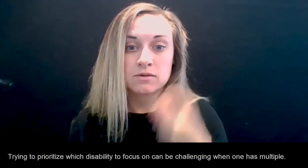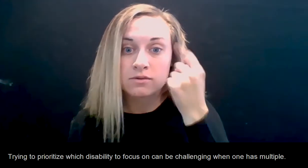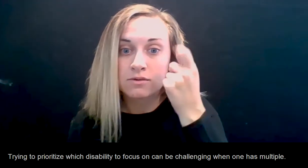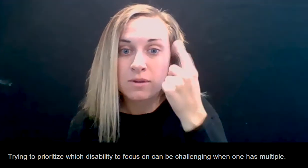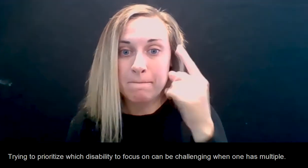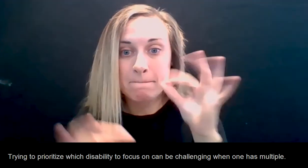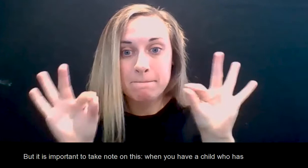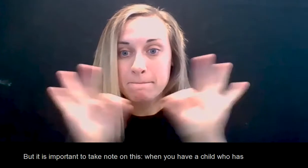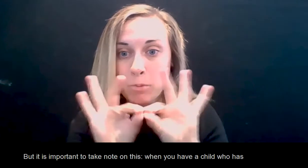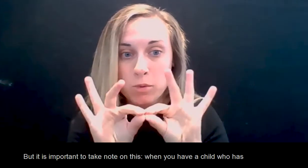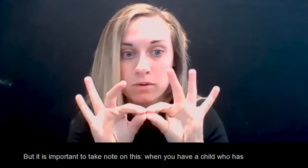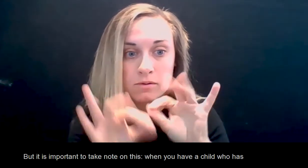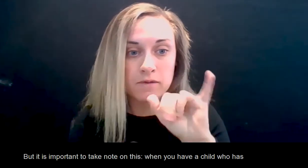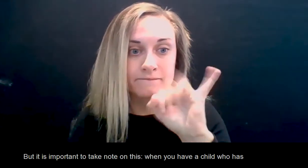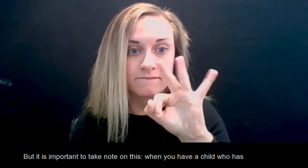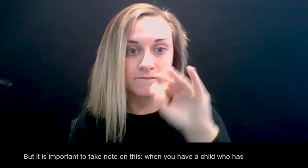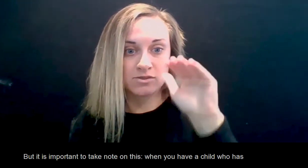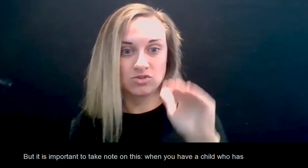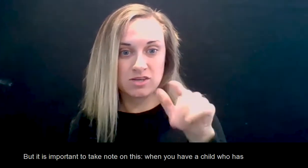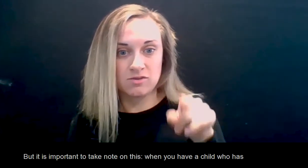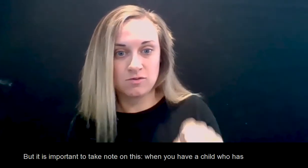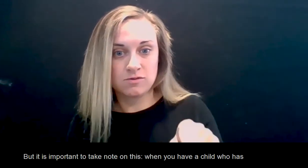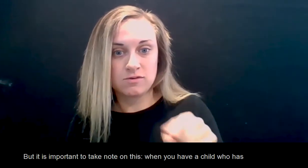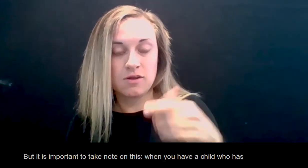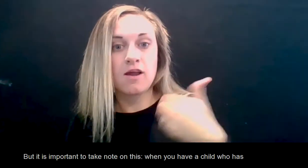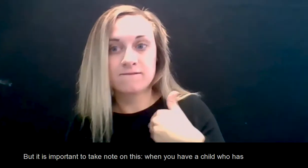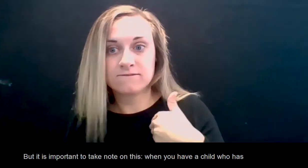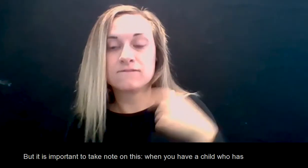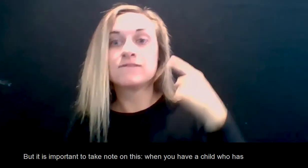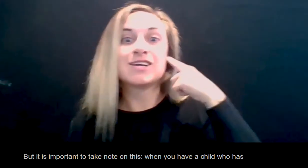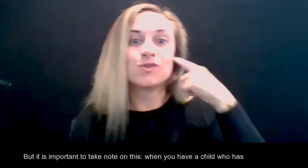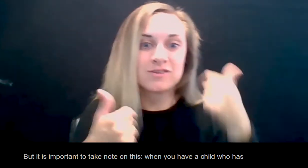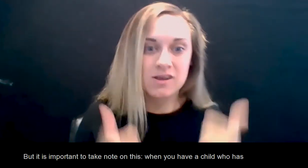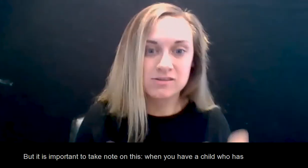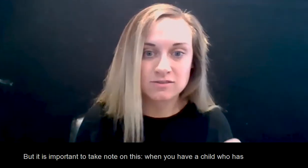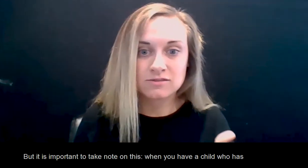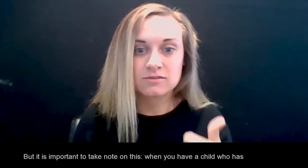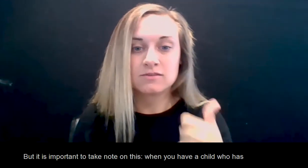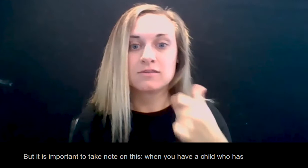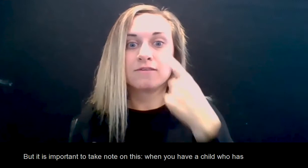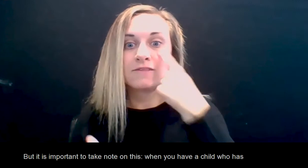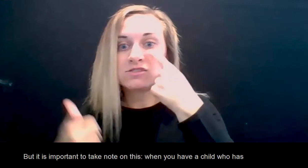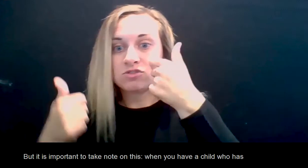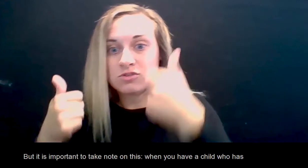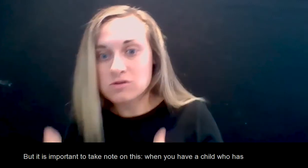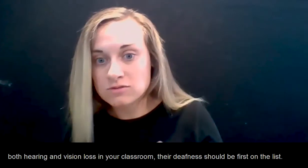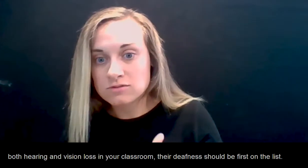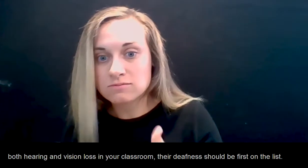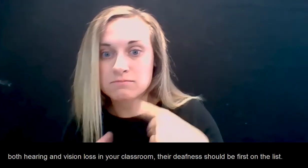It is important to take note on this. When you have a child who has both hearing and